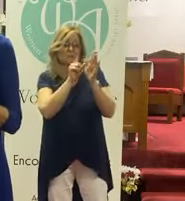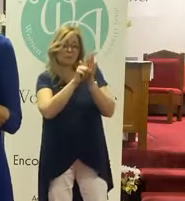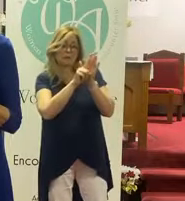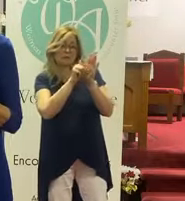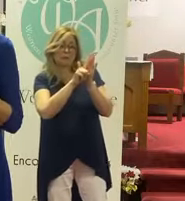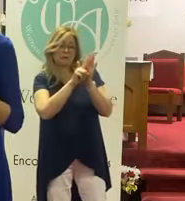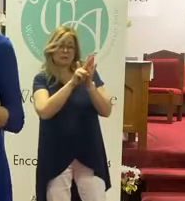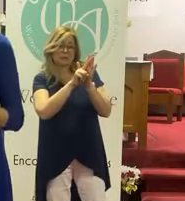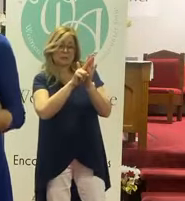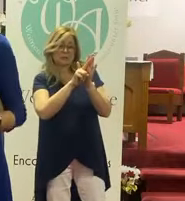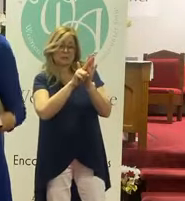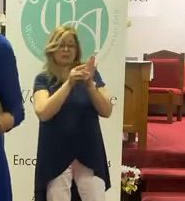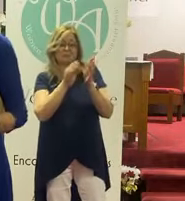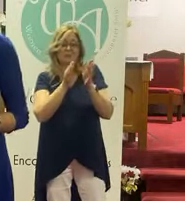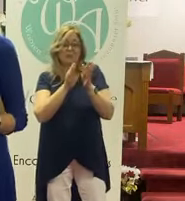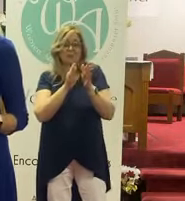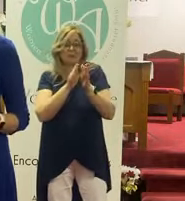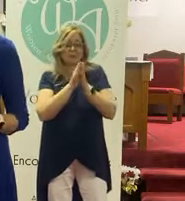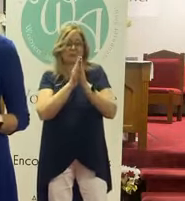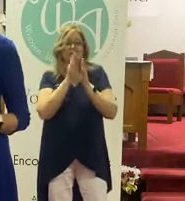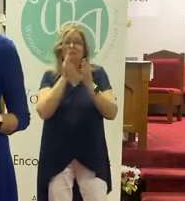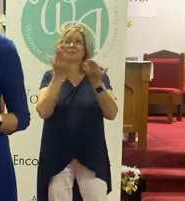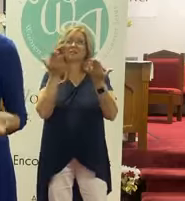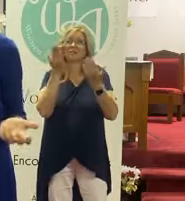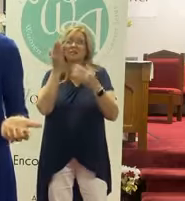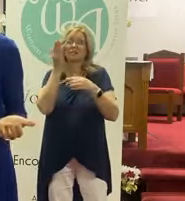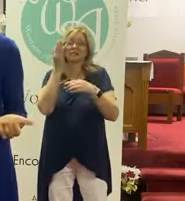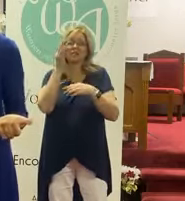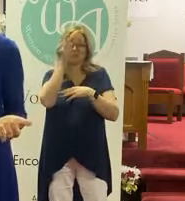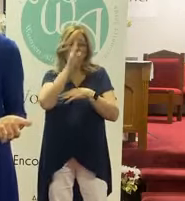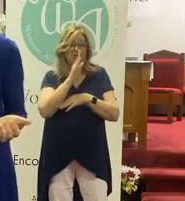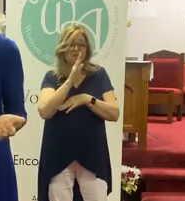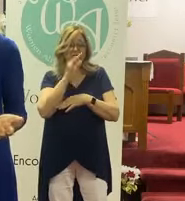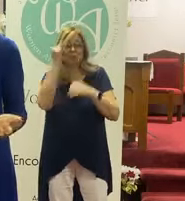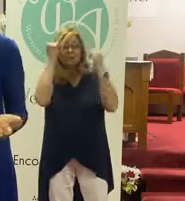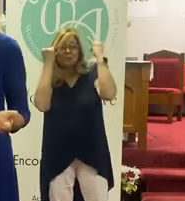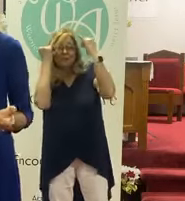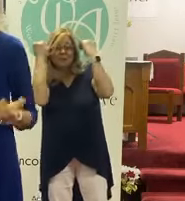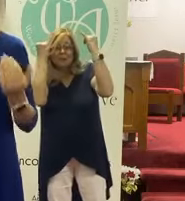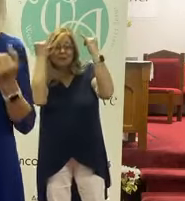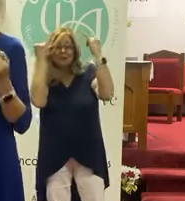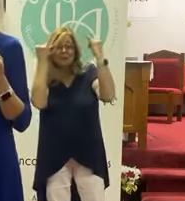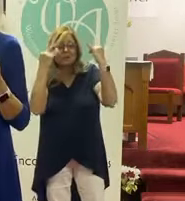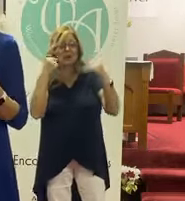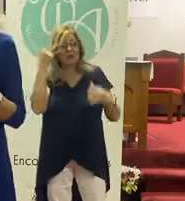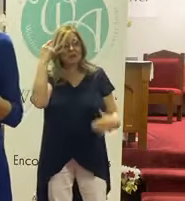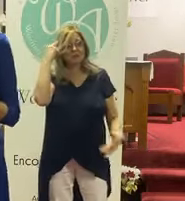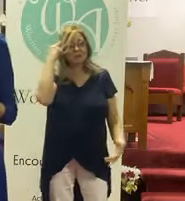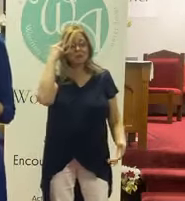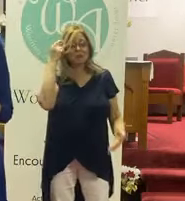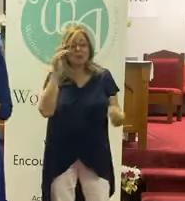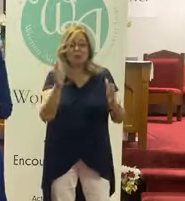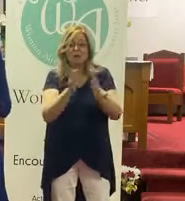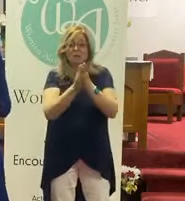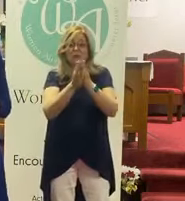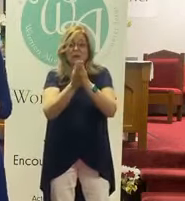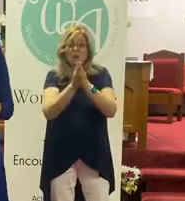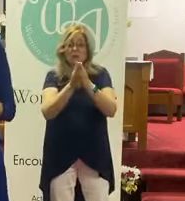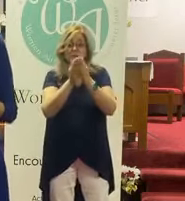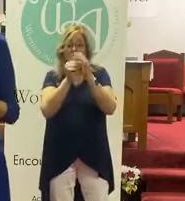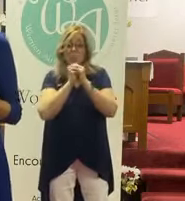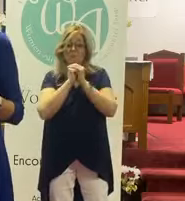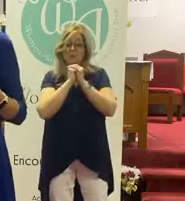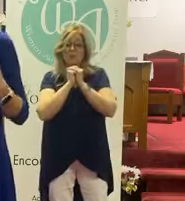that praise breaks out. Can you imagine? You know, I think about praise and worship